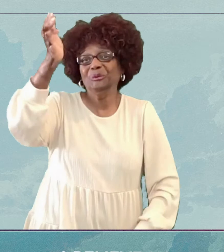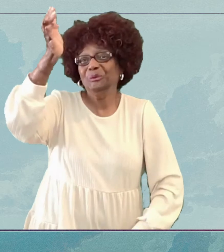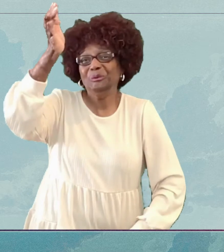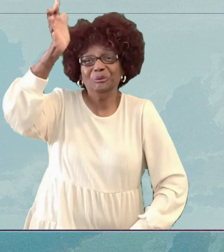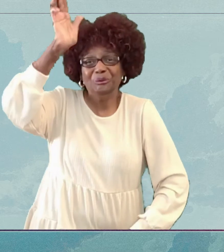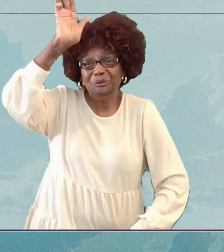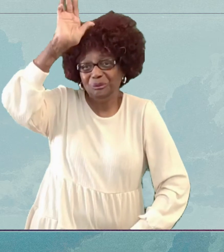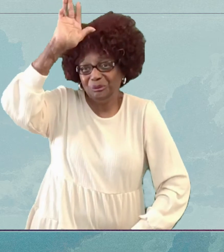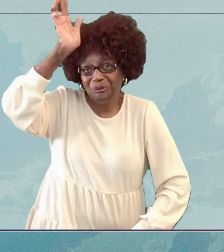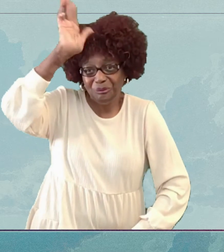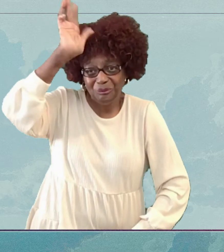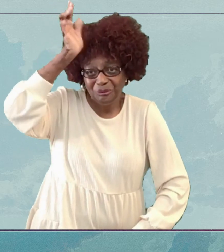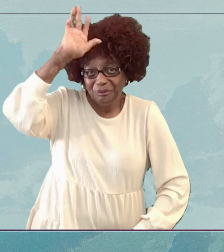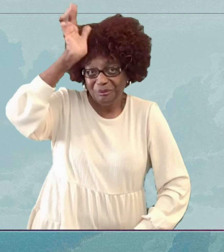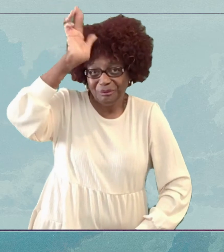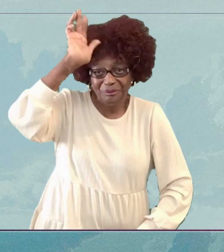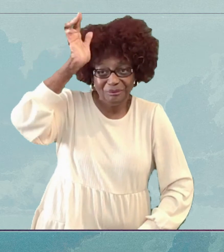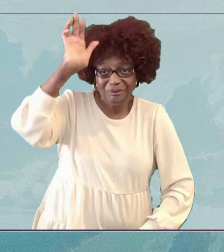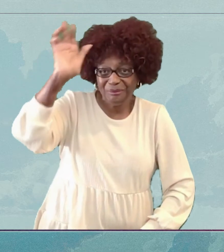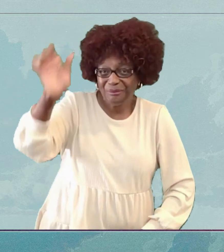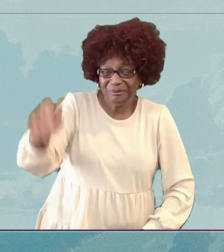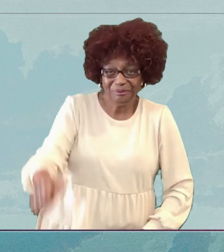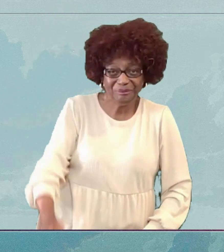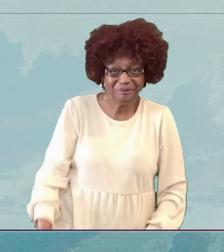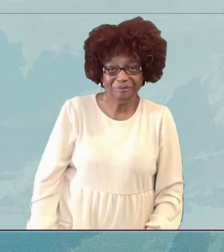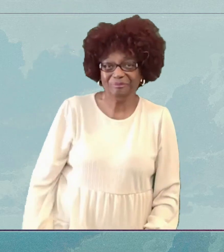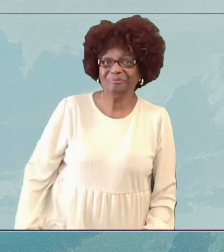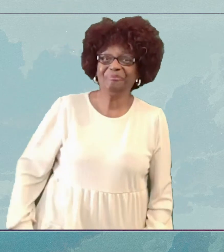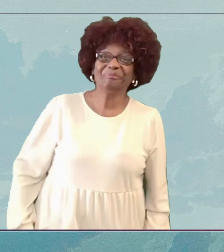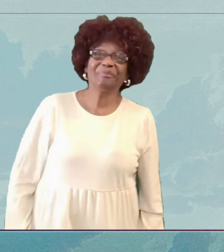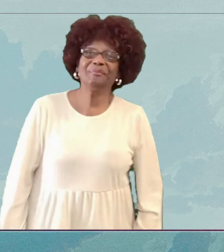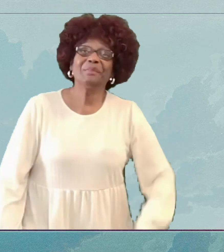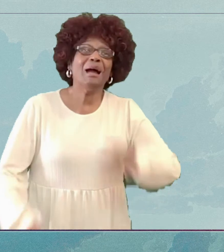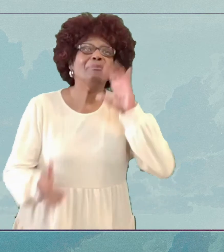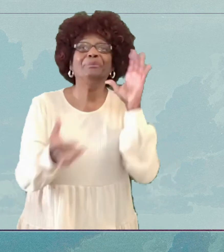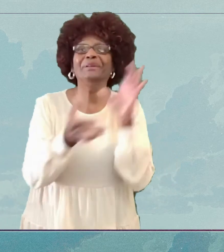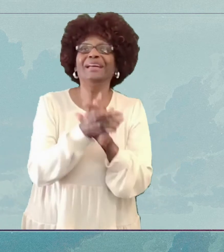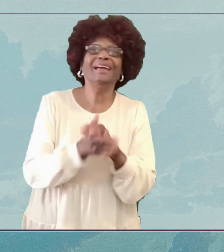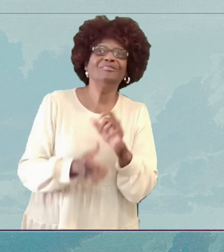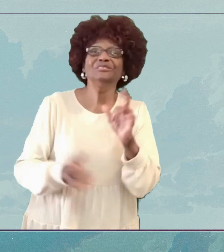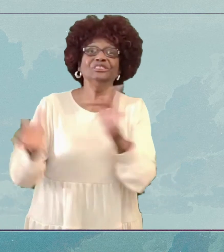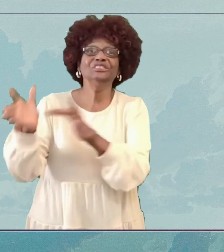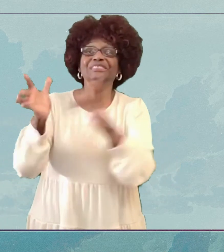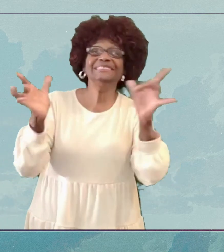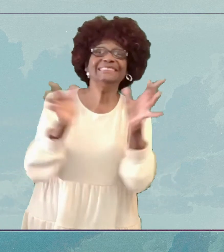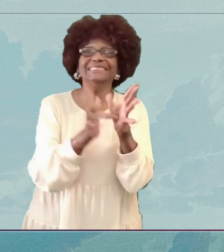way I believe you